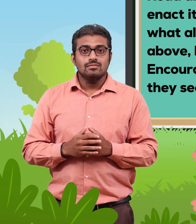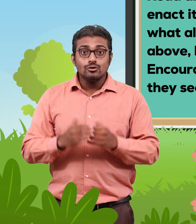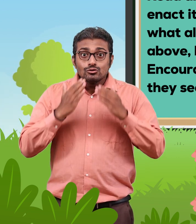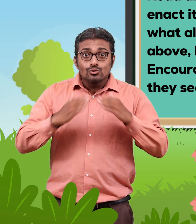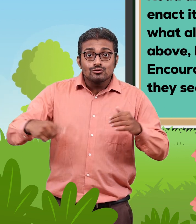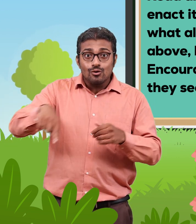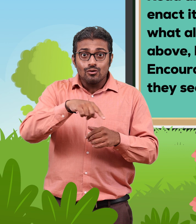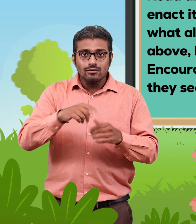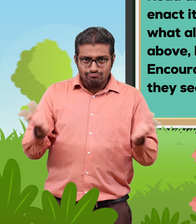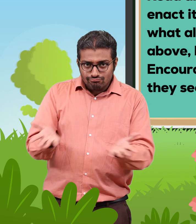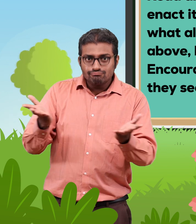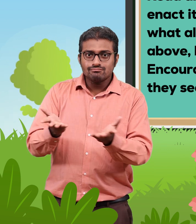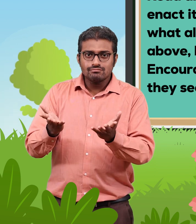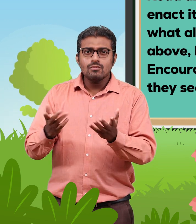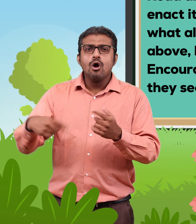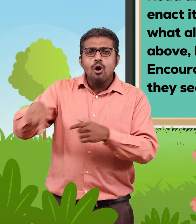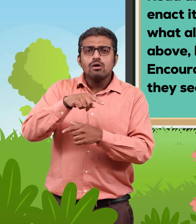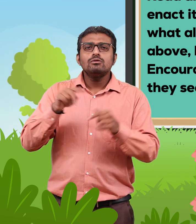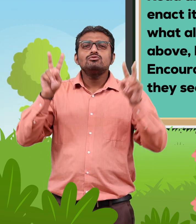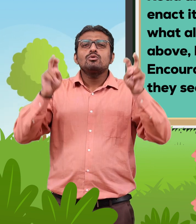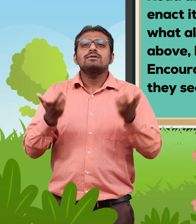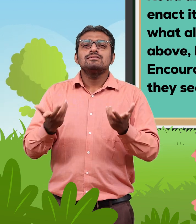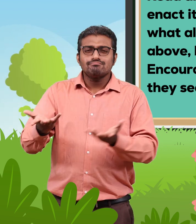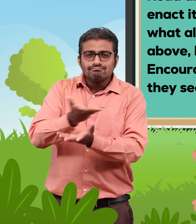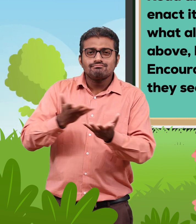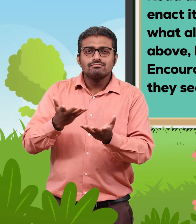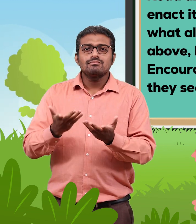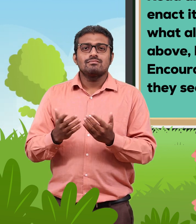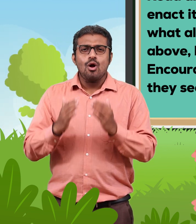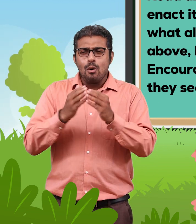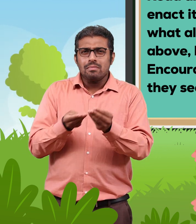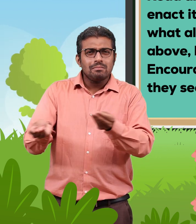Encourage them to talk about the animals they observe around them,